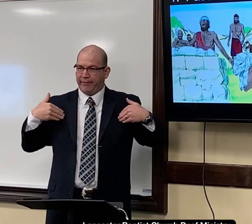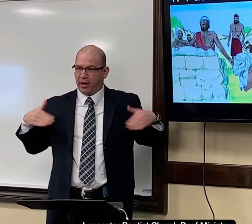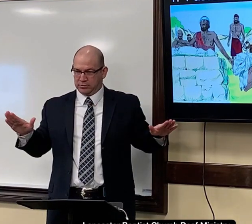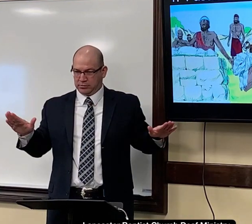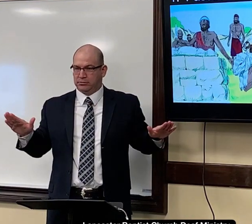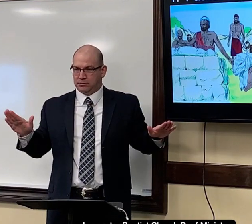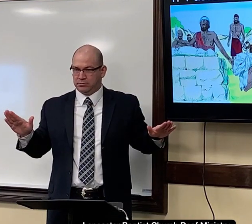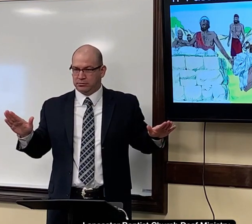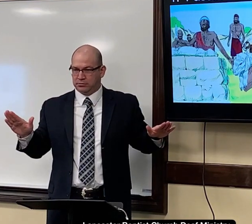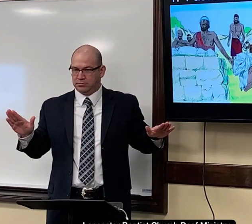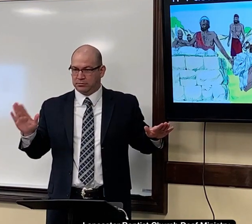from the death angel